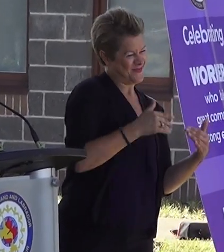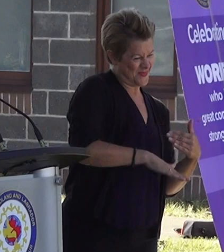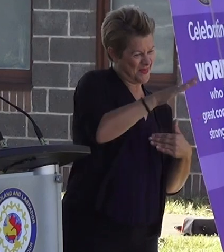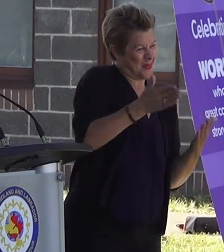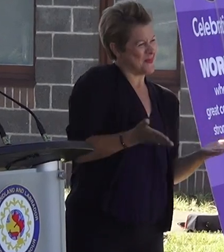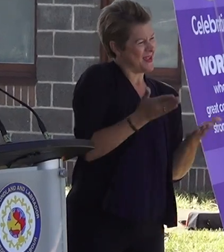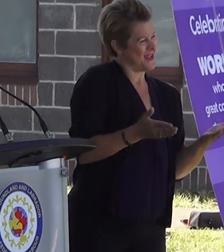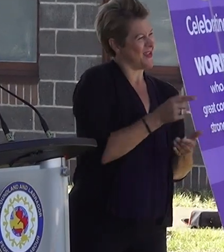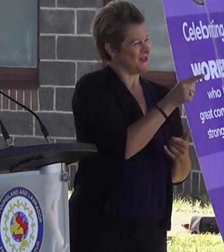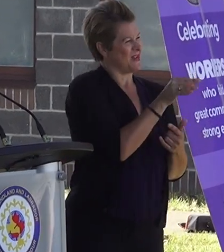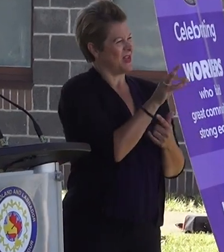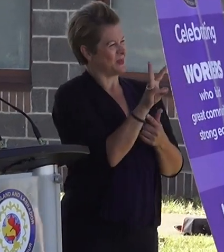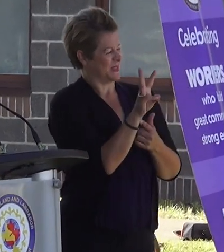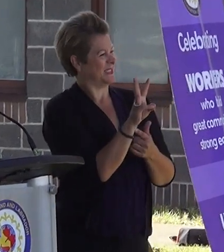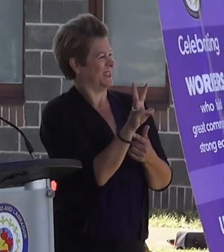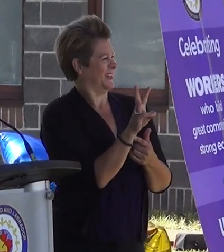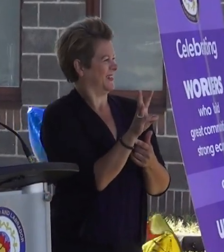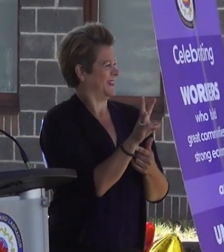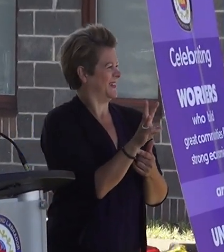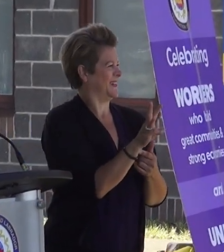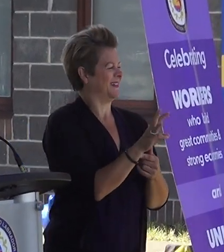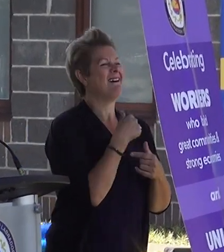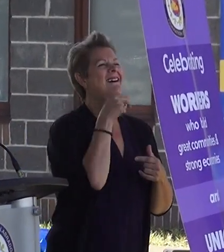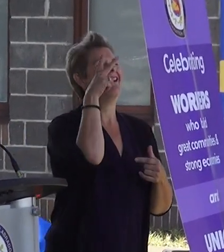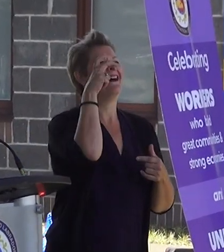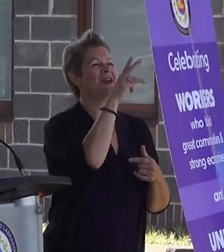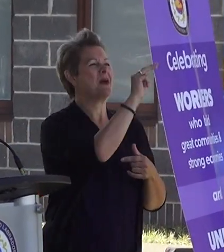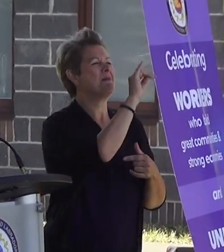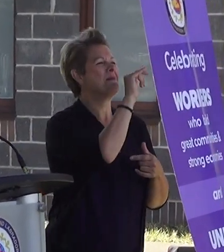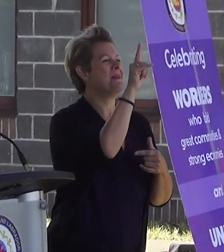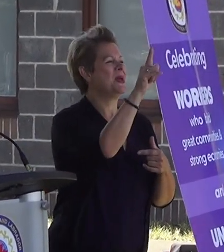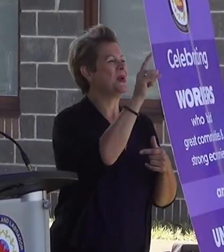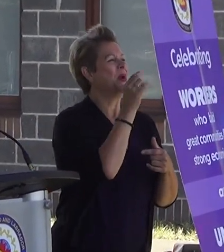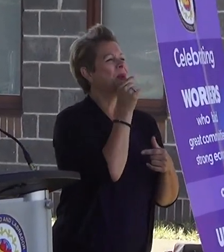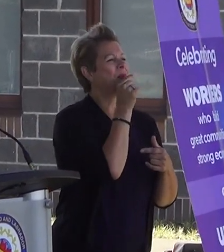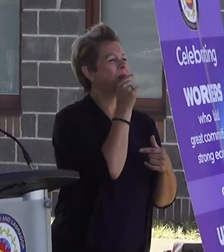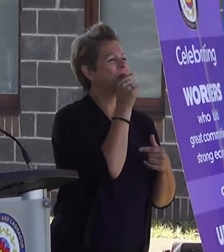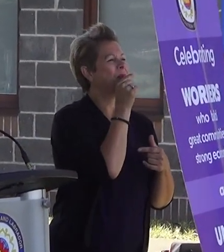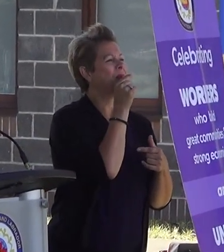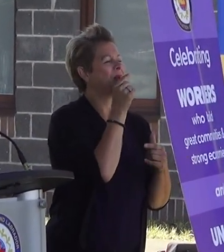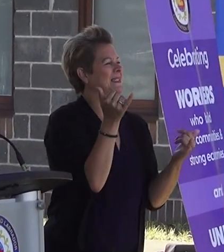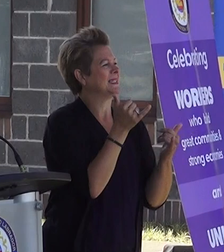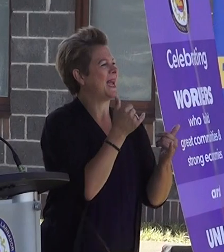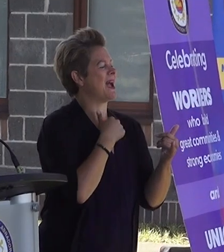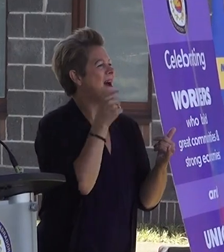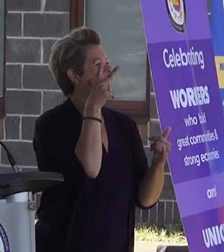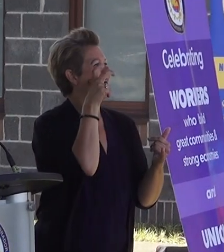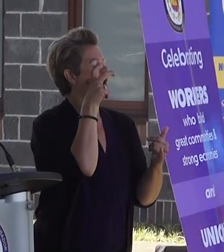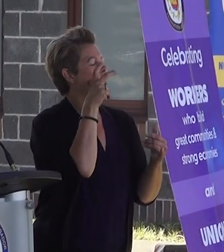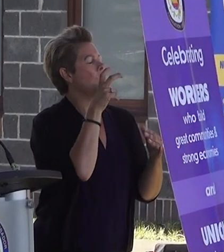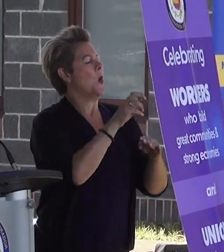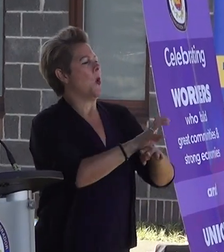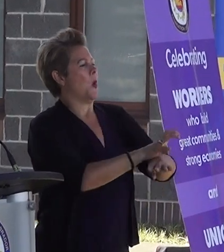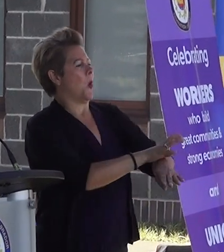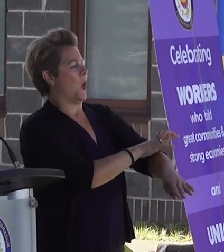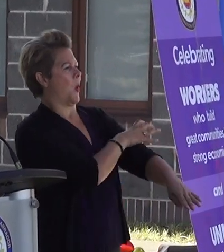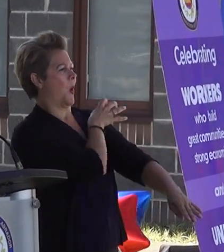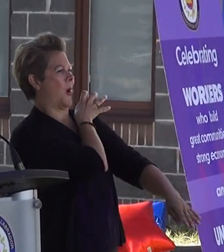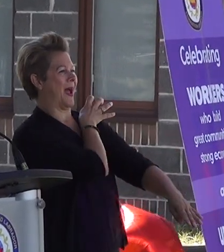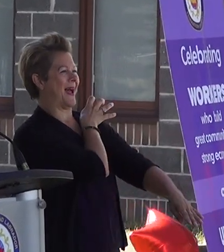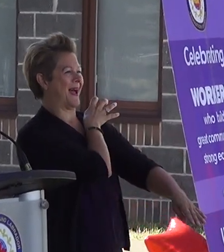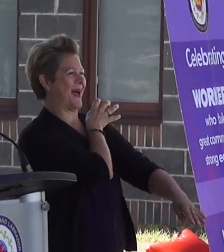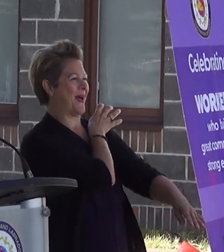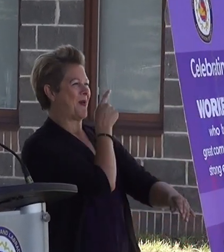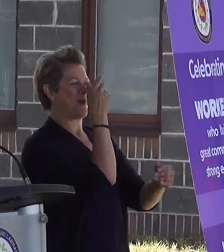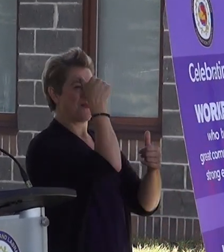in Grand Falls, Windsor, hearing the mill whistle here today can give you some cold shivers and bring back a lot of